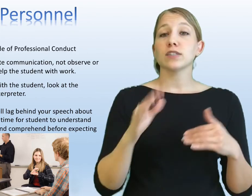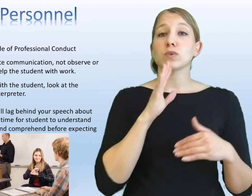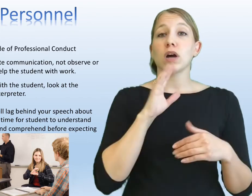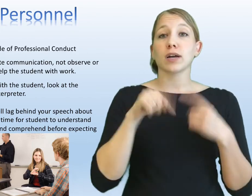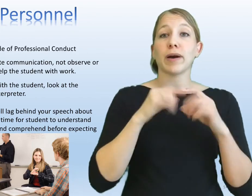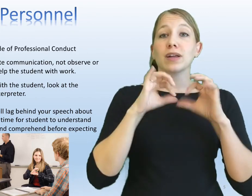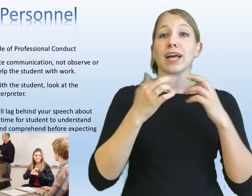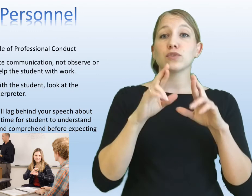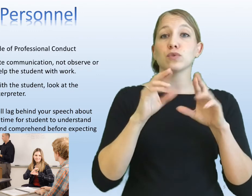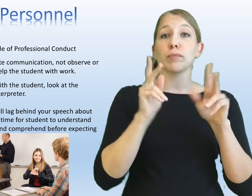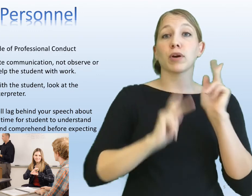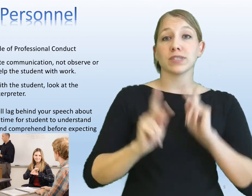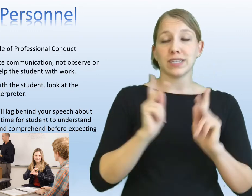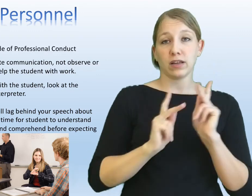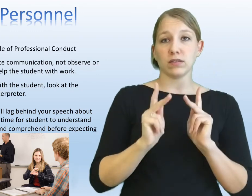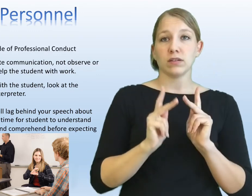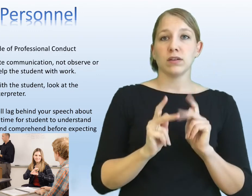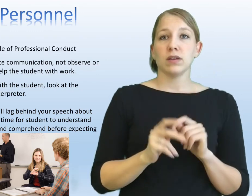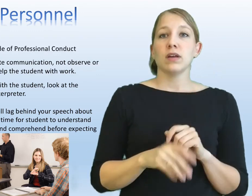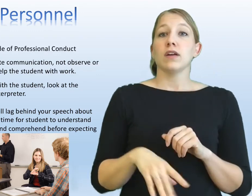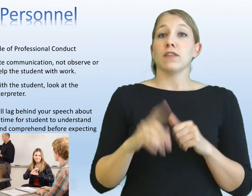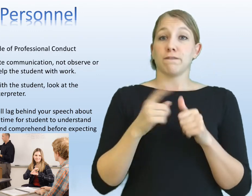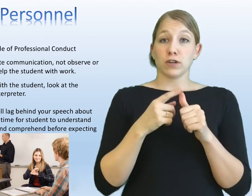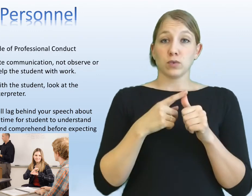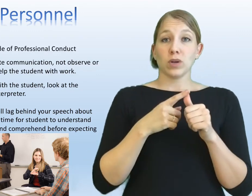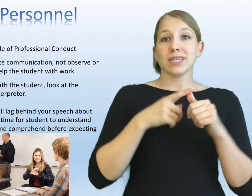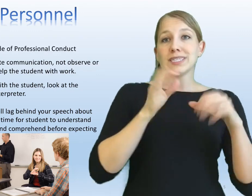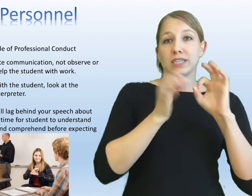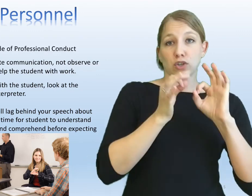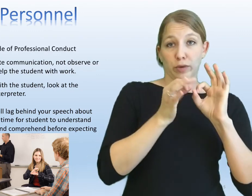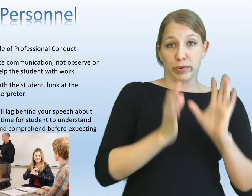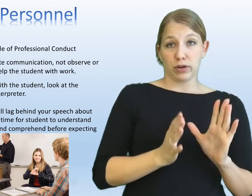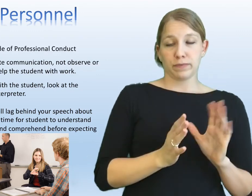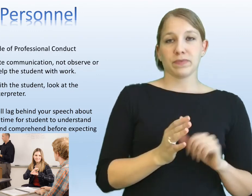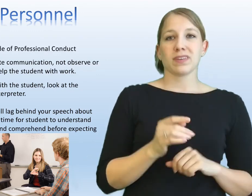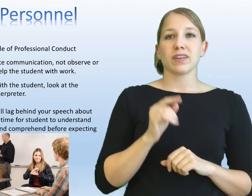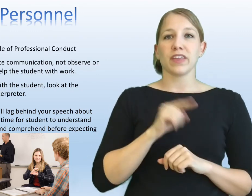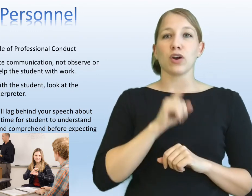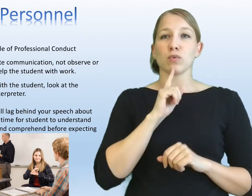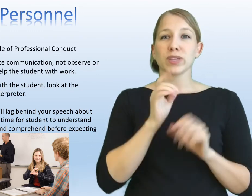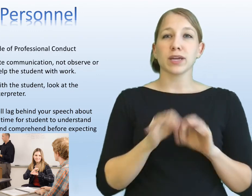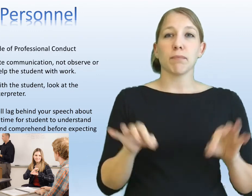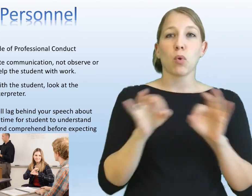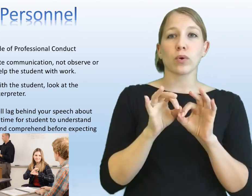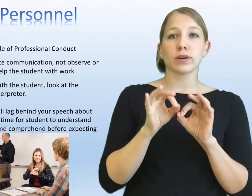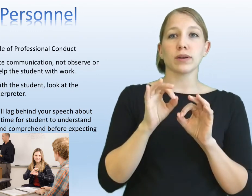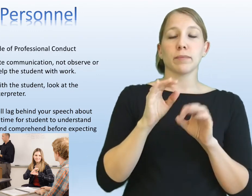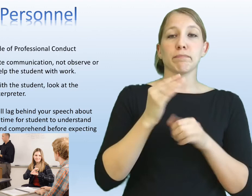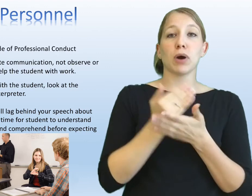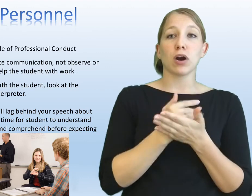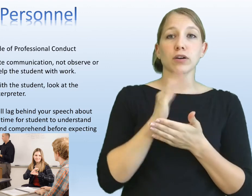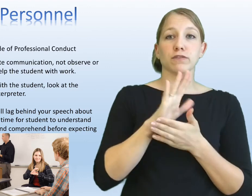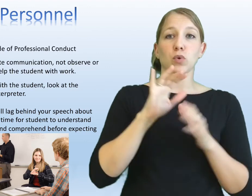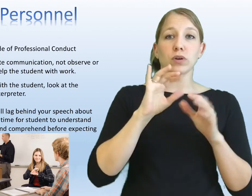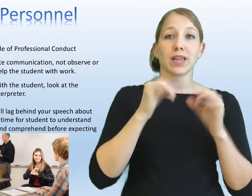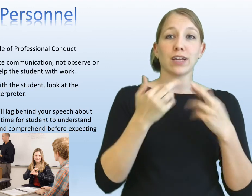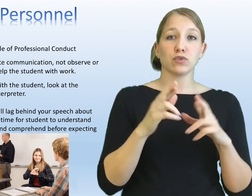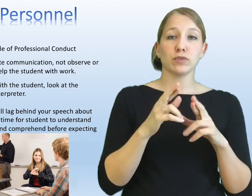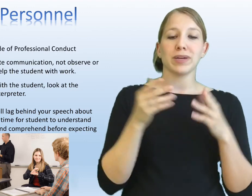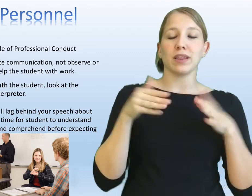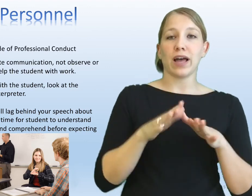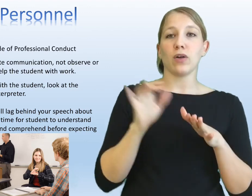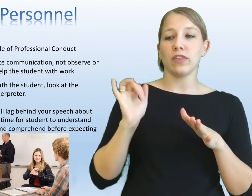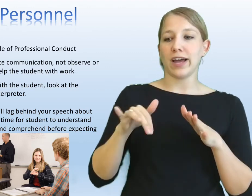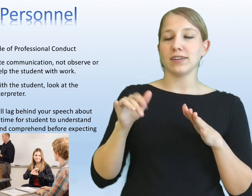Next, we'll talk about classroom personnel. The first one is the interpreter. They are a really important part of your